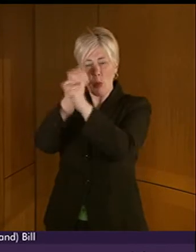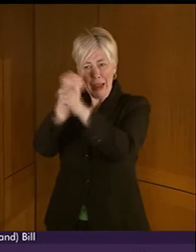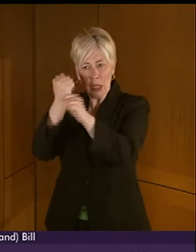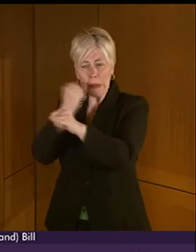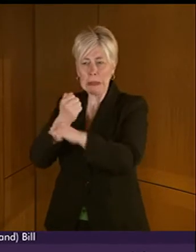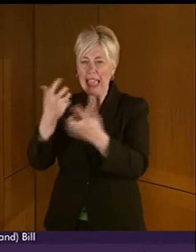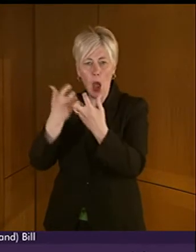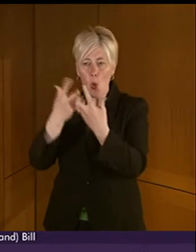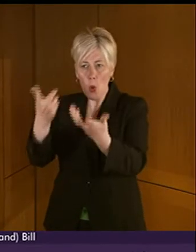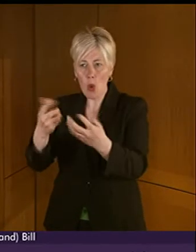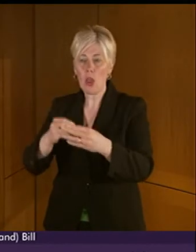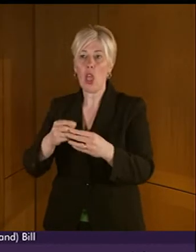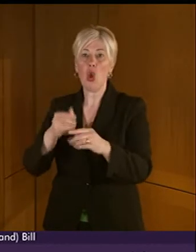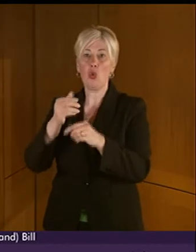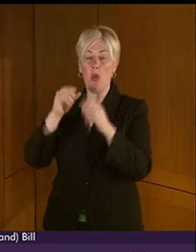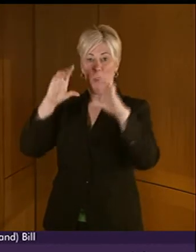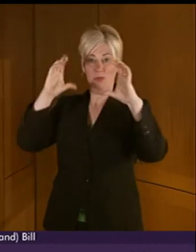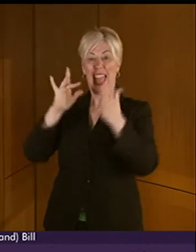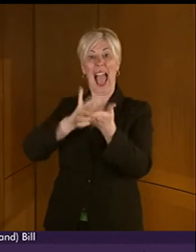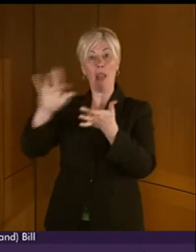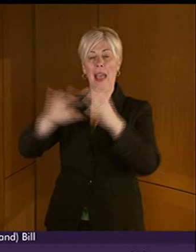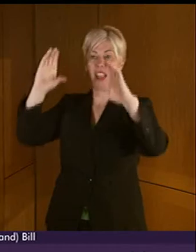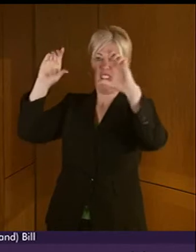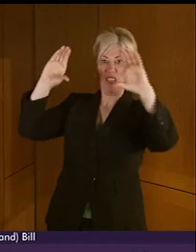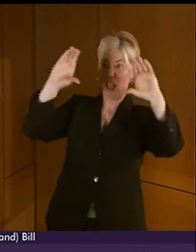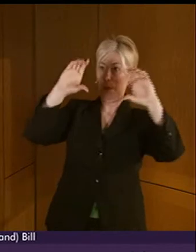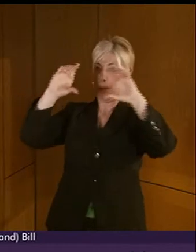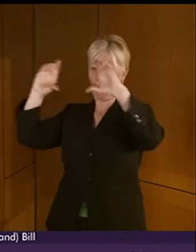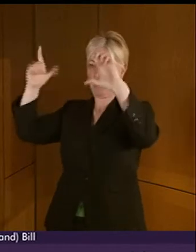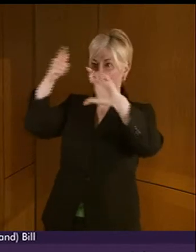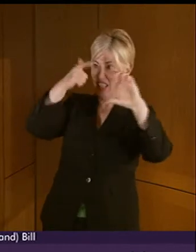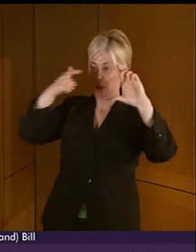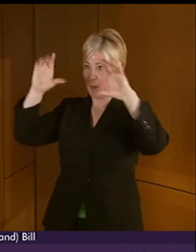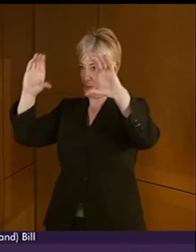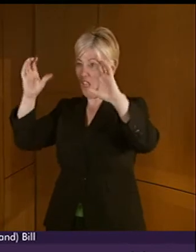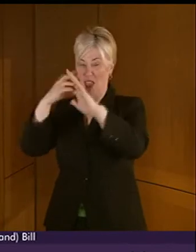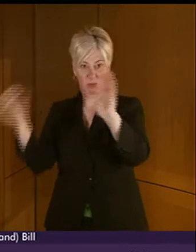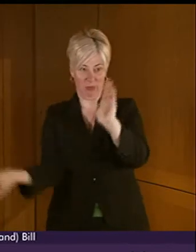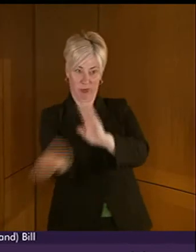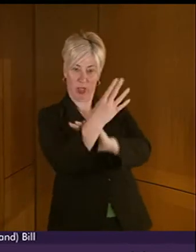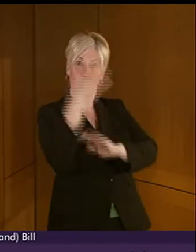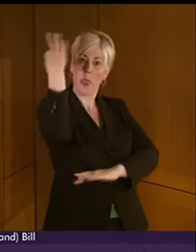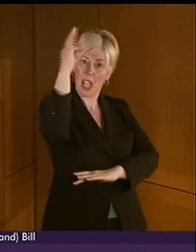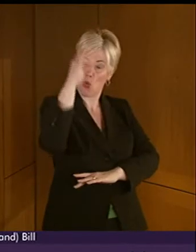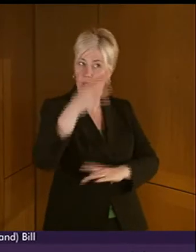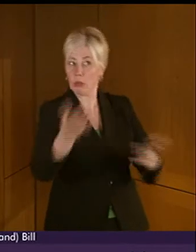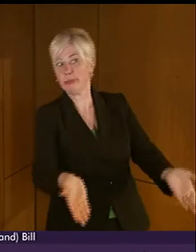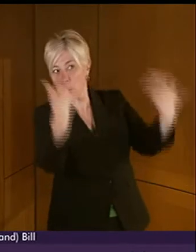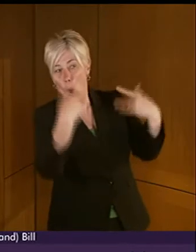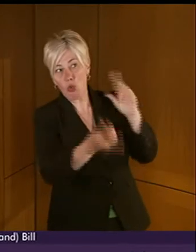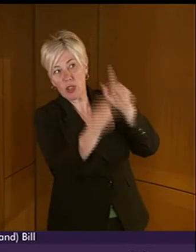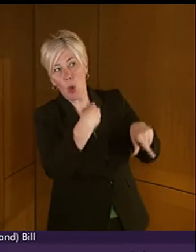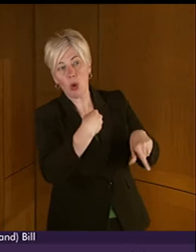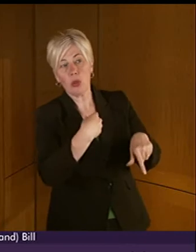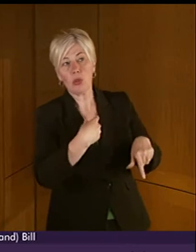Council. And that got a really good response. It is actually a pretty effective technique for anyone to use. But solutions like that are not always